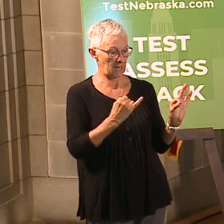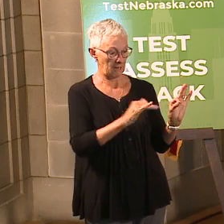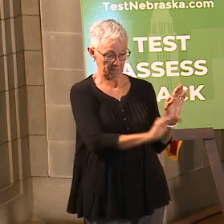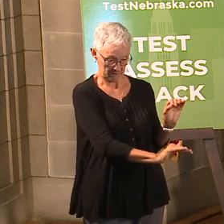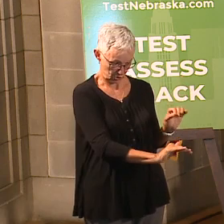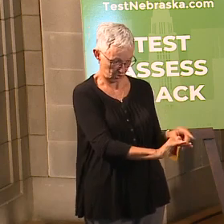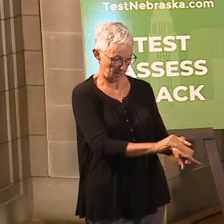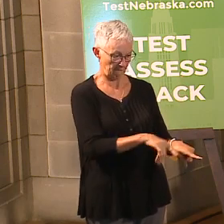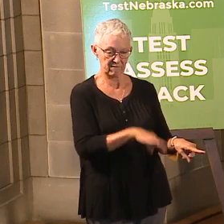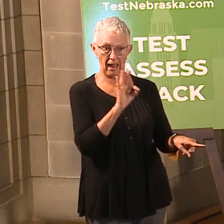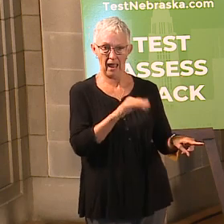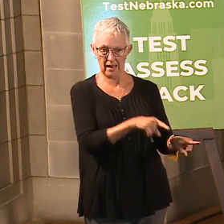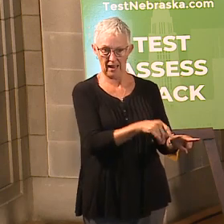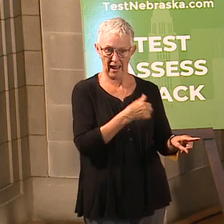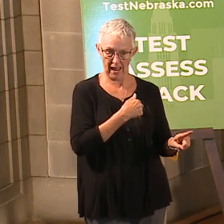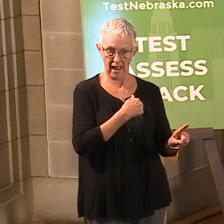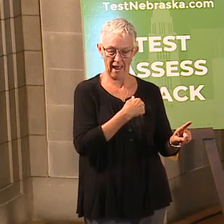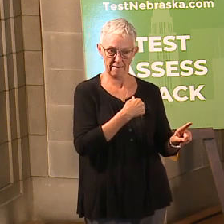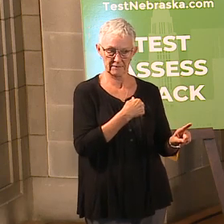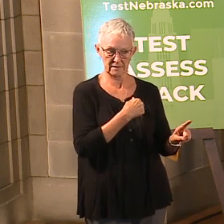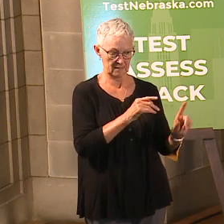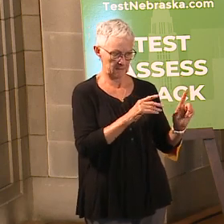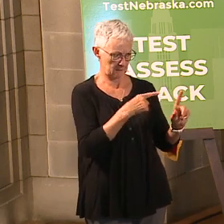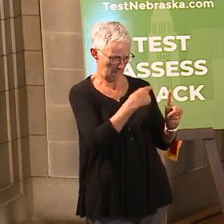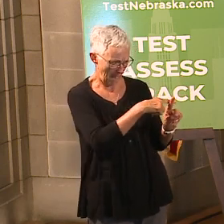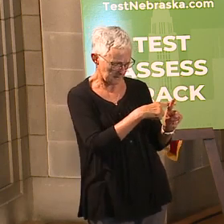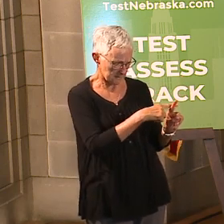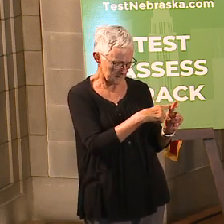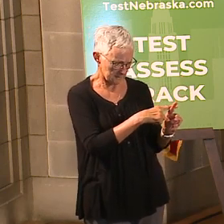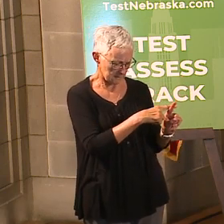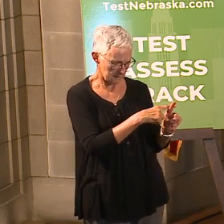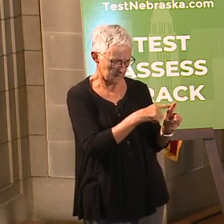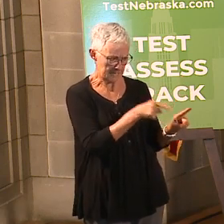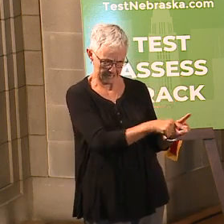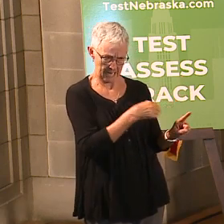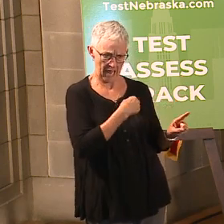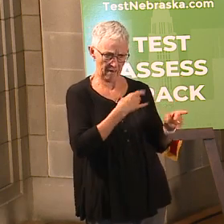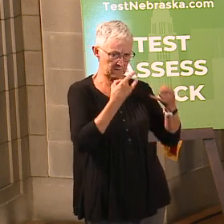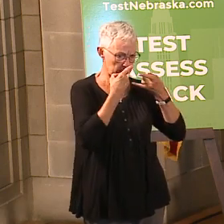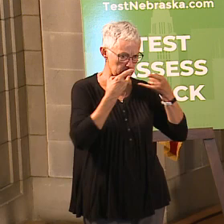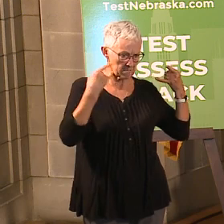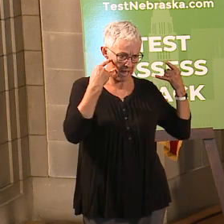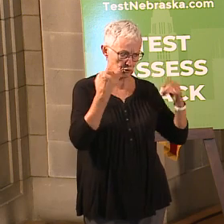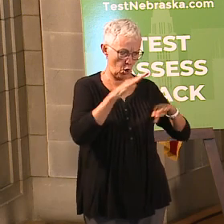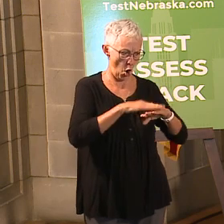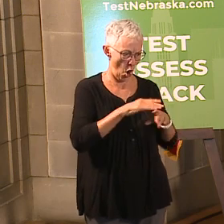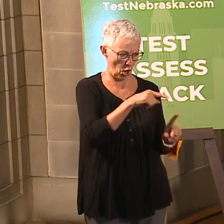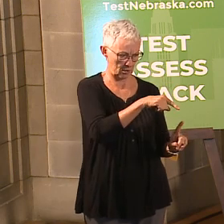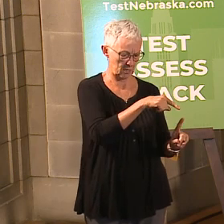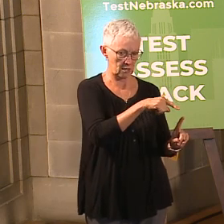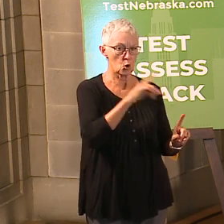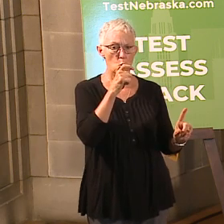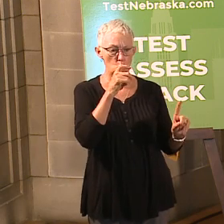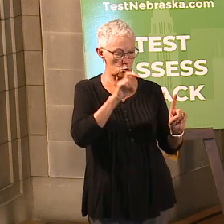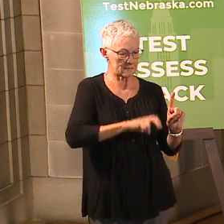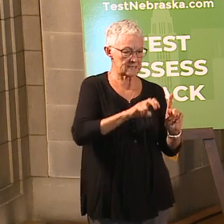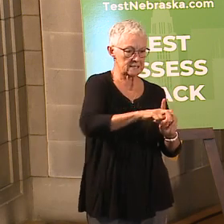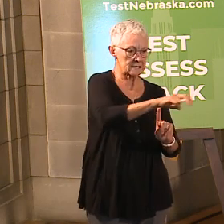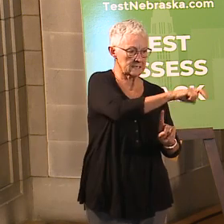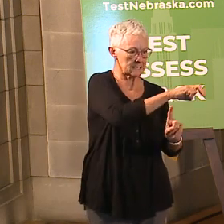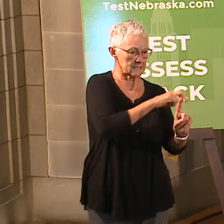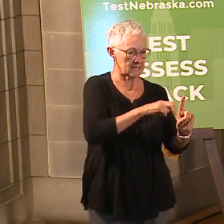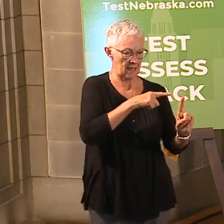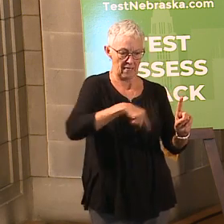positive is masked and the other children they're around is masked, then those other children don't have to quarantine, they have to self